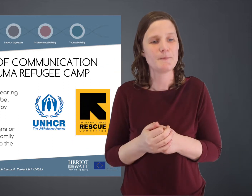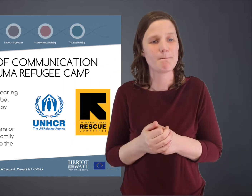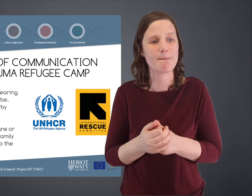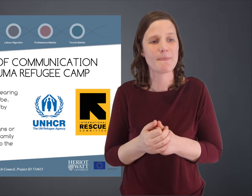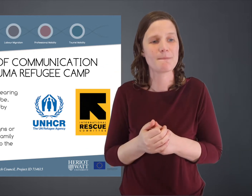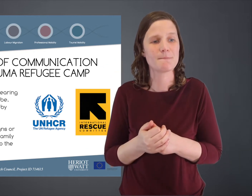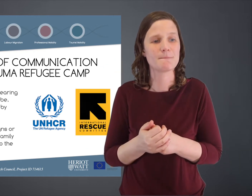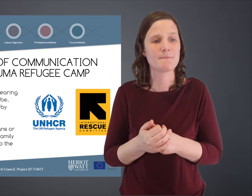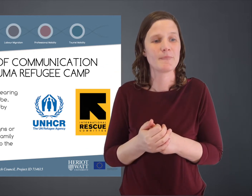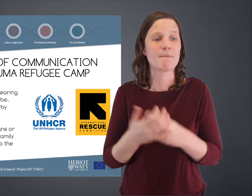gesture to aid communication.